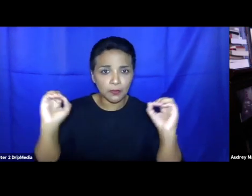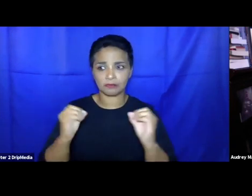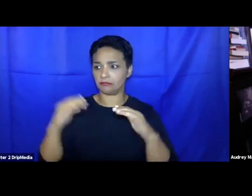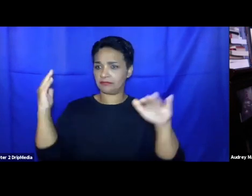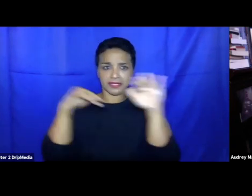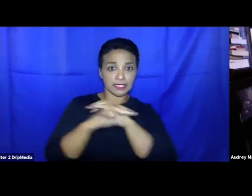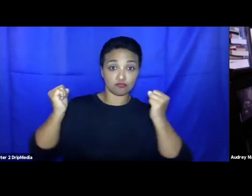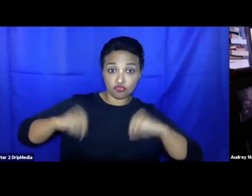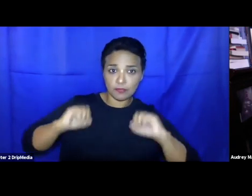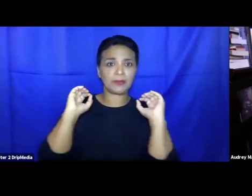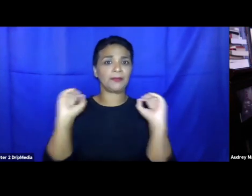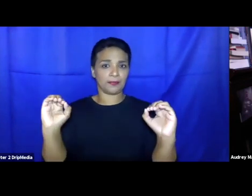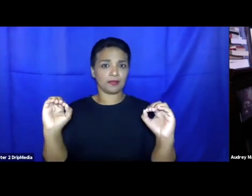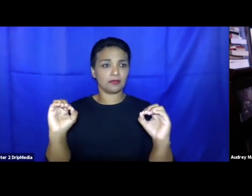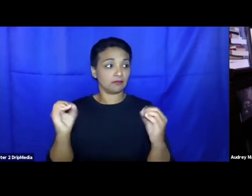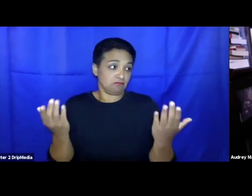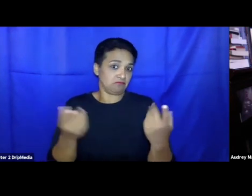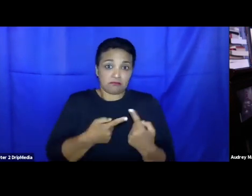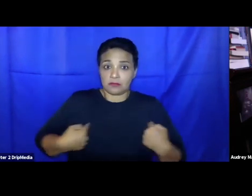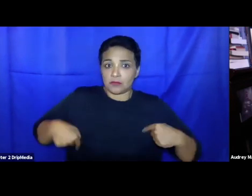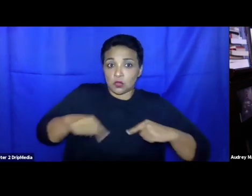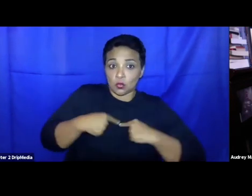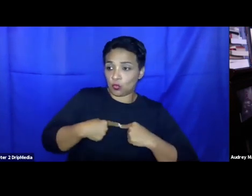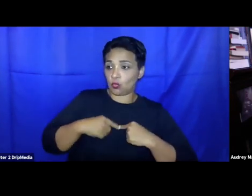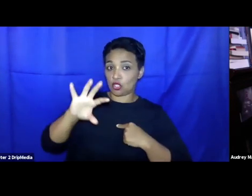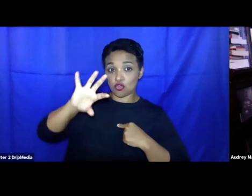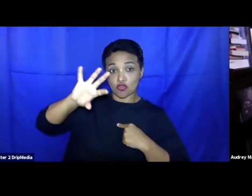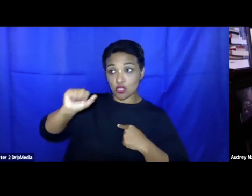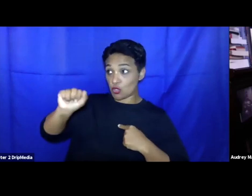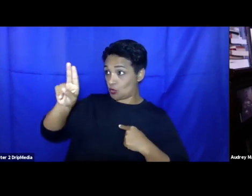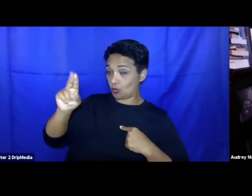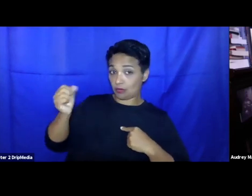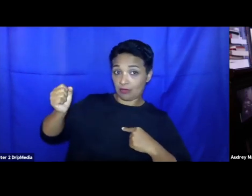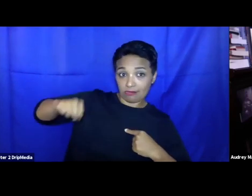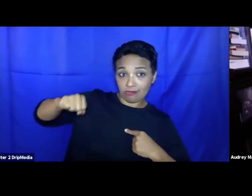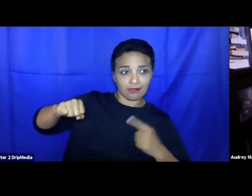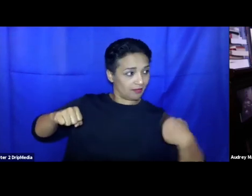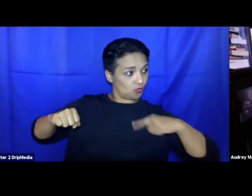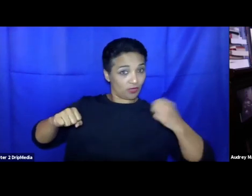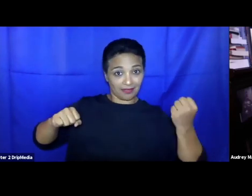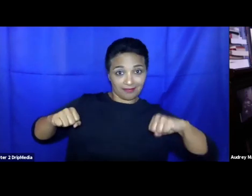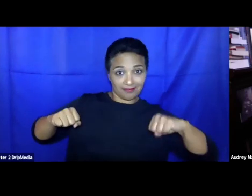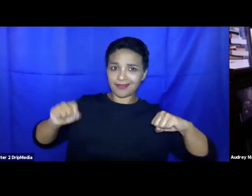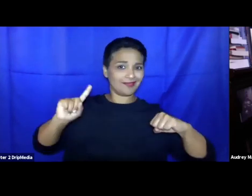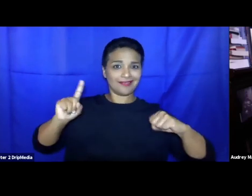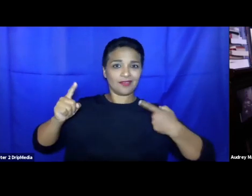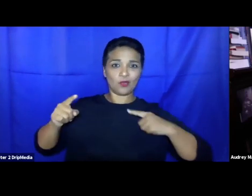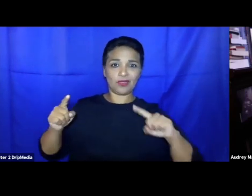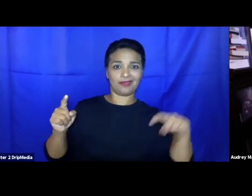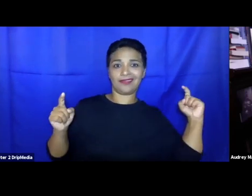are obviously not members of a kind of regional community like the European Union. We aren't governed in common by something